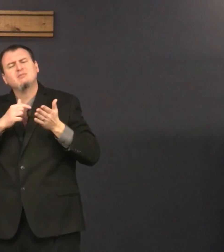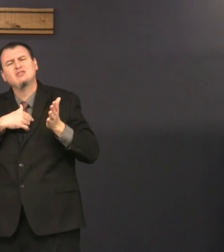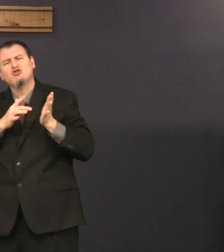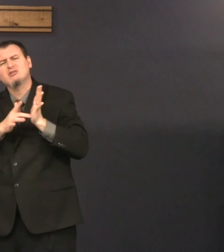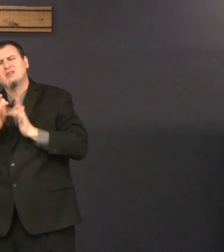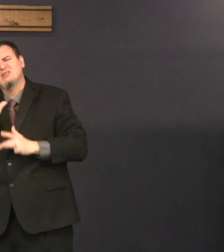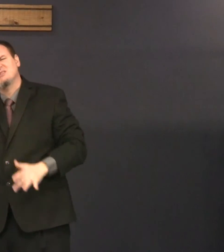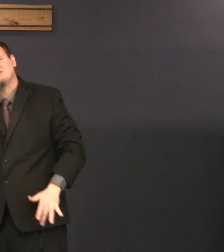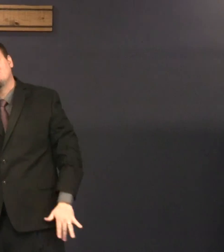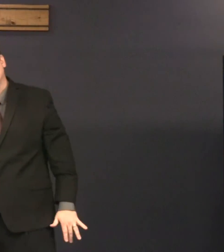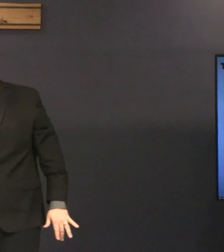excuse me, Jesus.